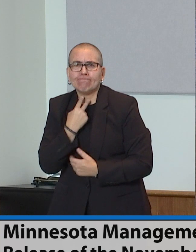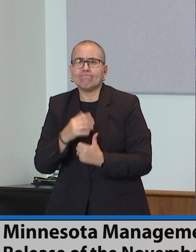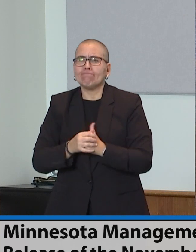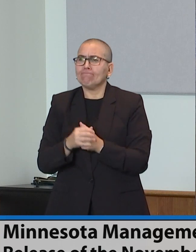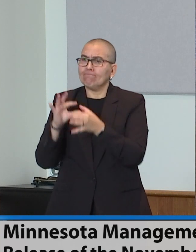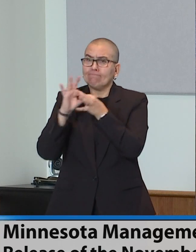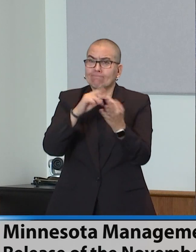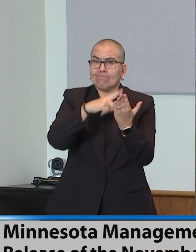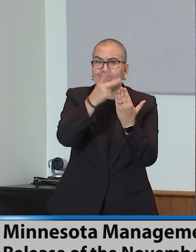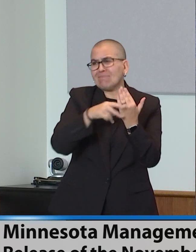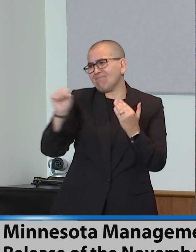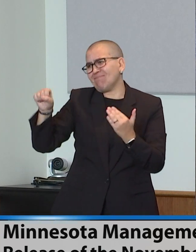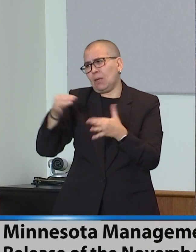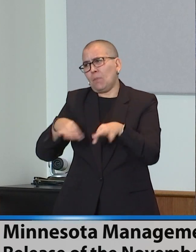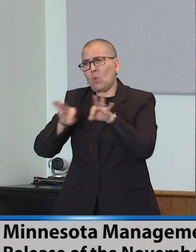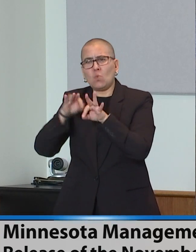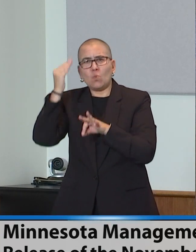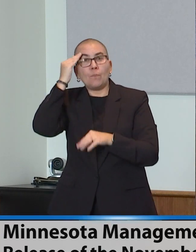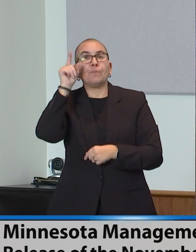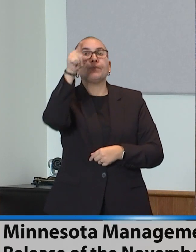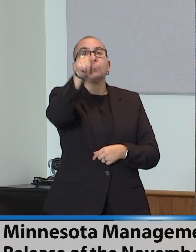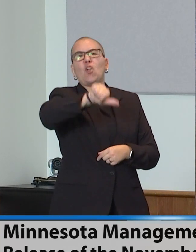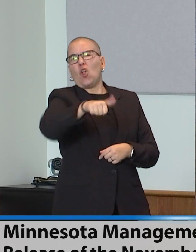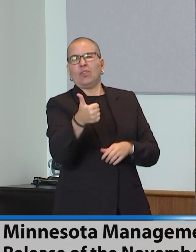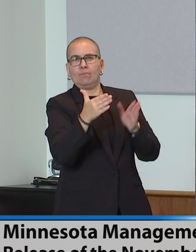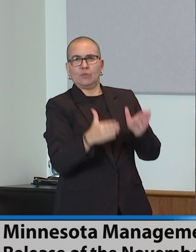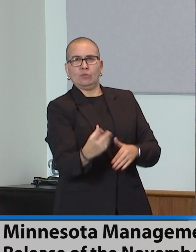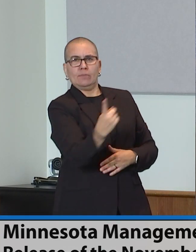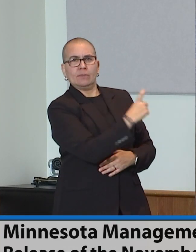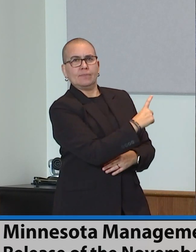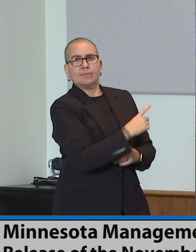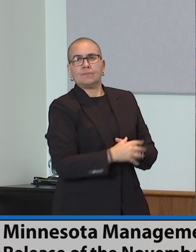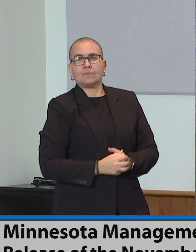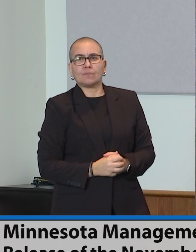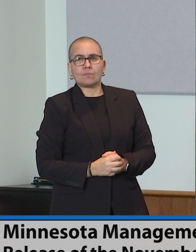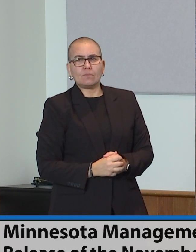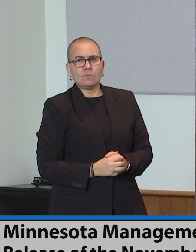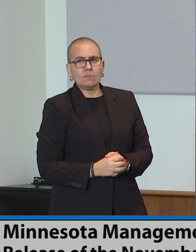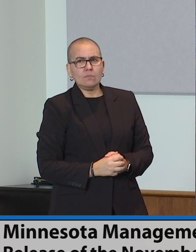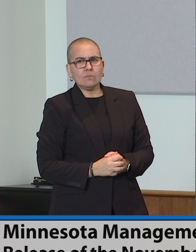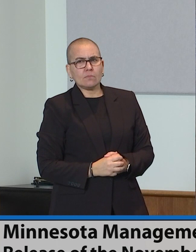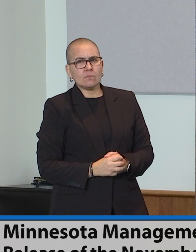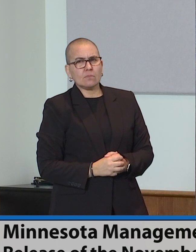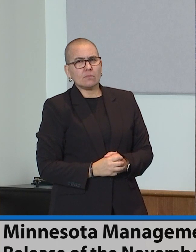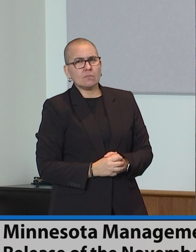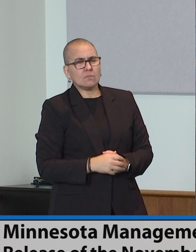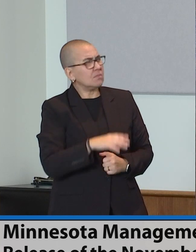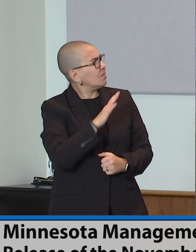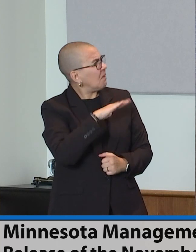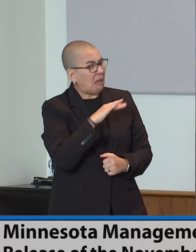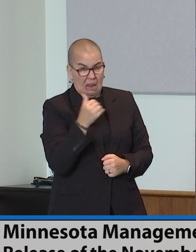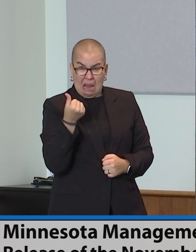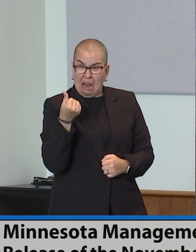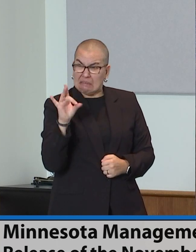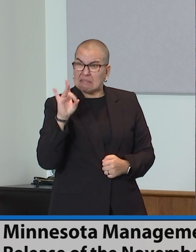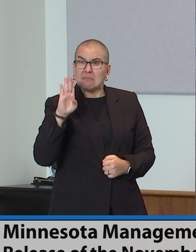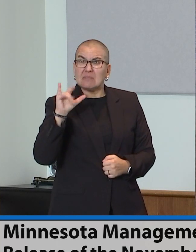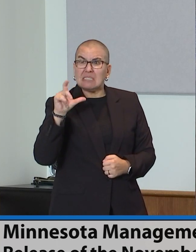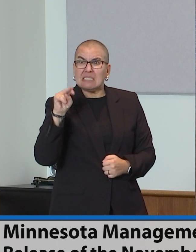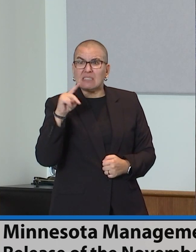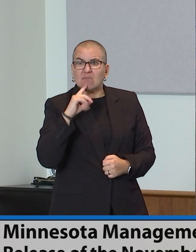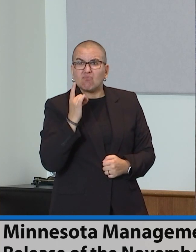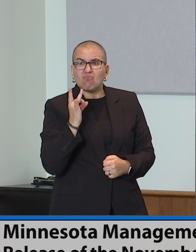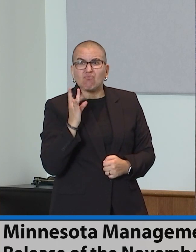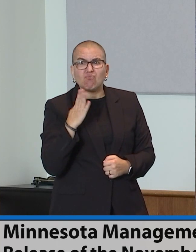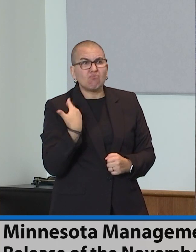understand the contrast between this big number, almost 18 billion dollars, versus the trajectory that you're raising